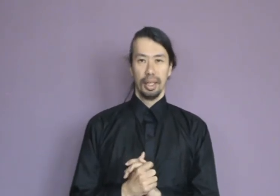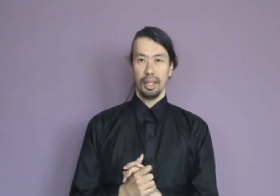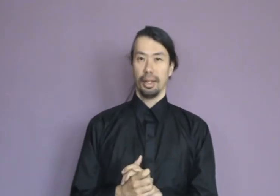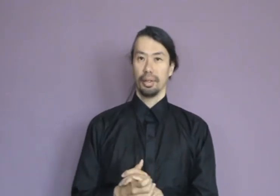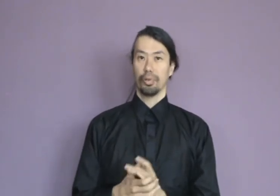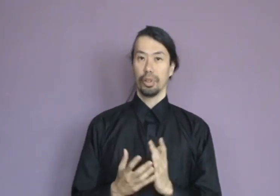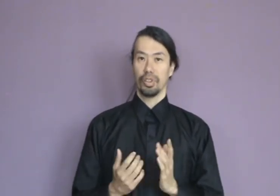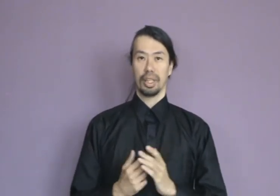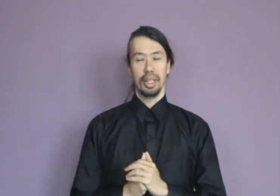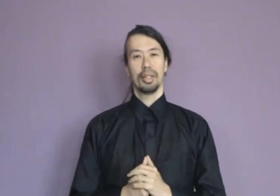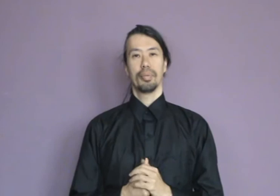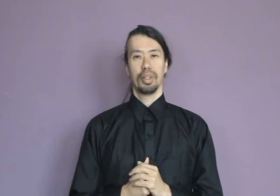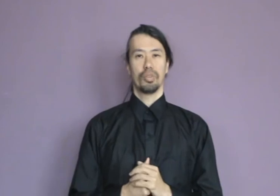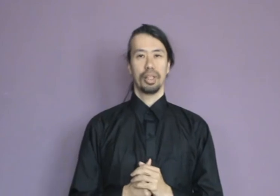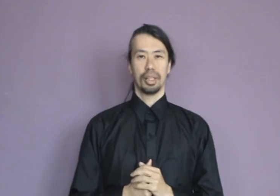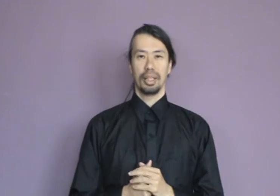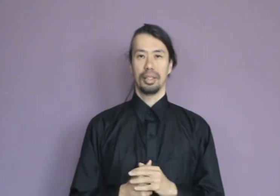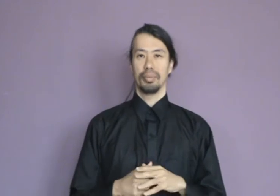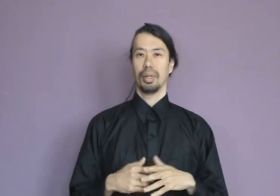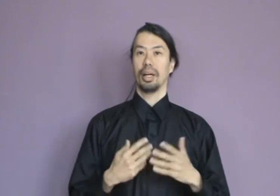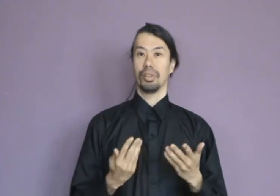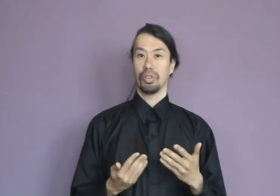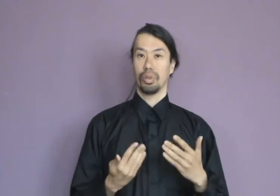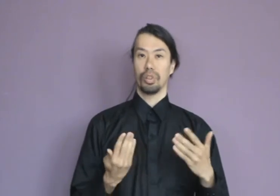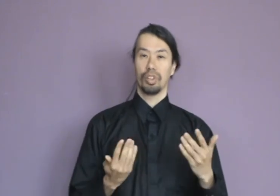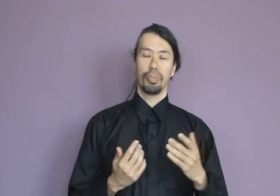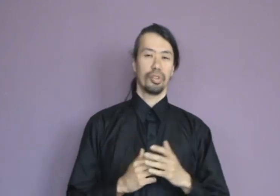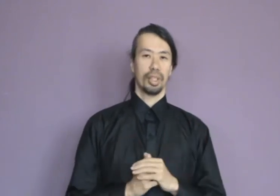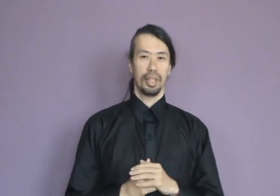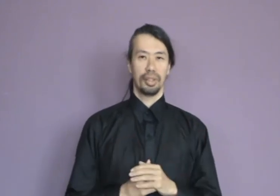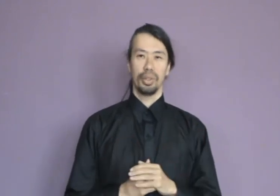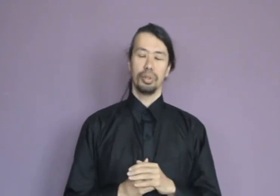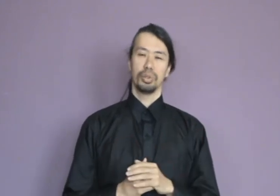The first technique is basically the lightest or the simplest technique to use.